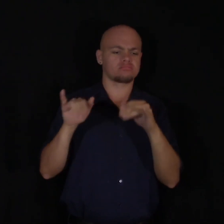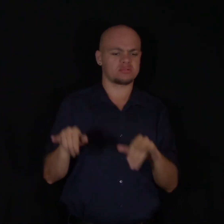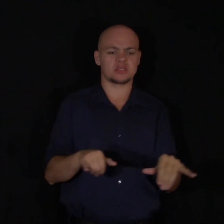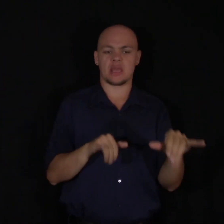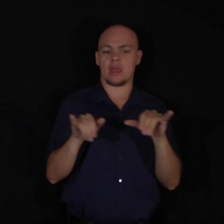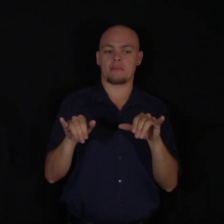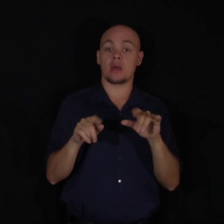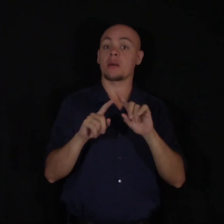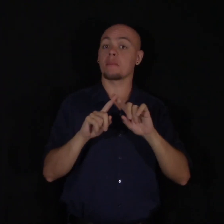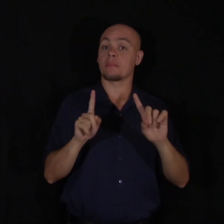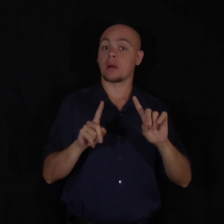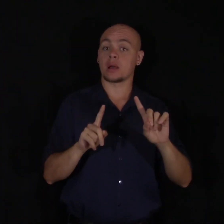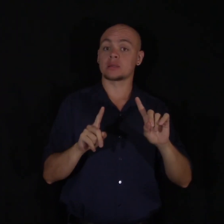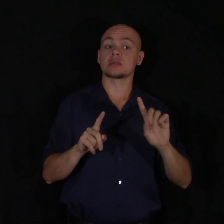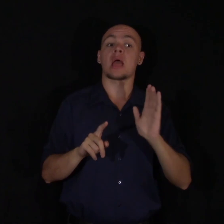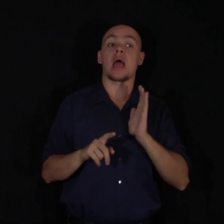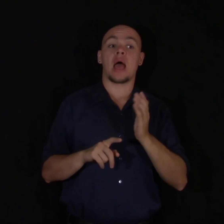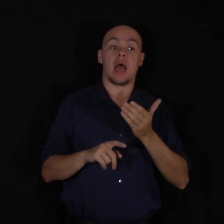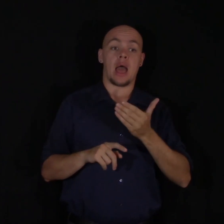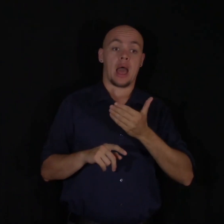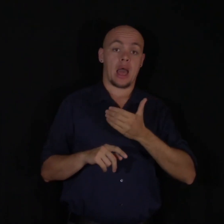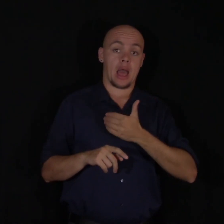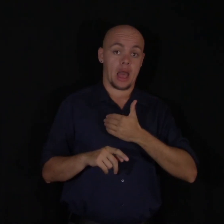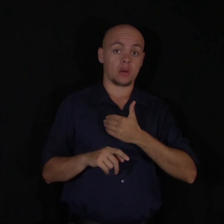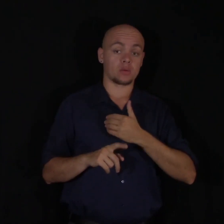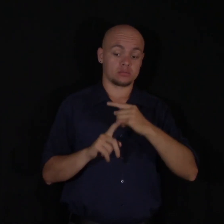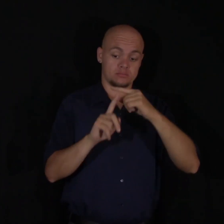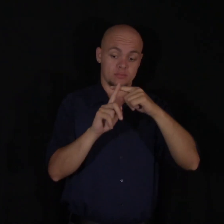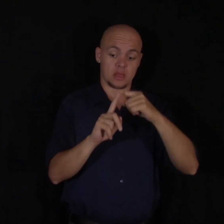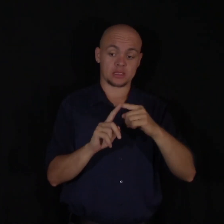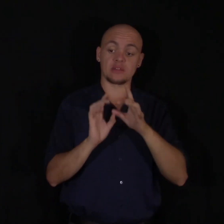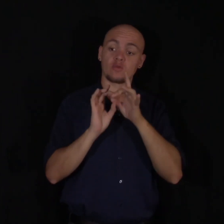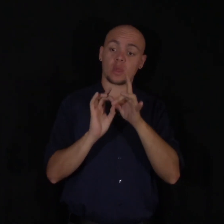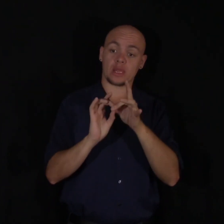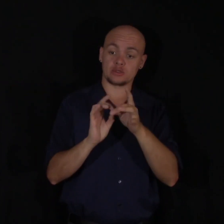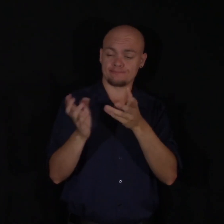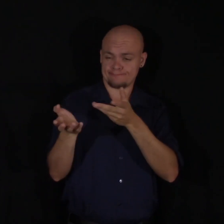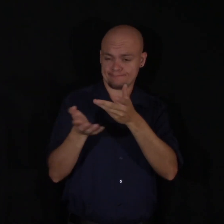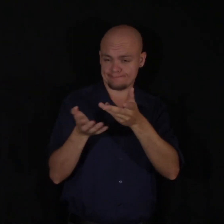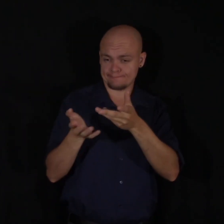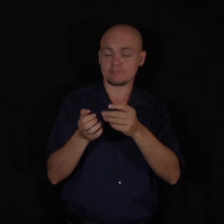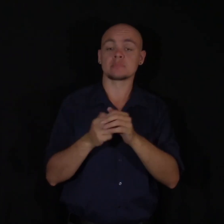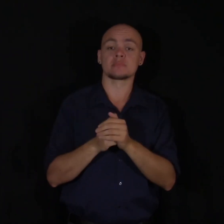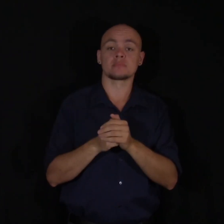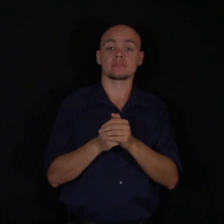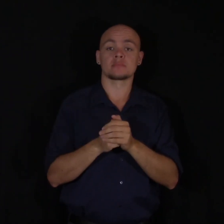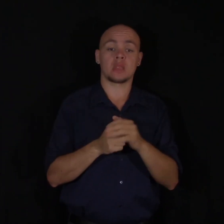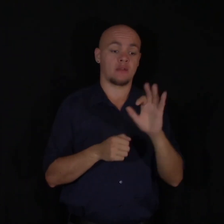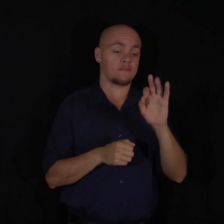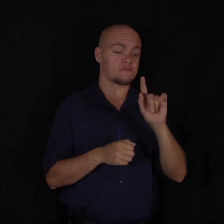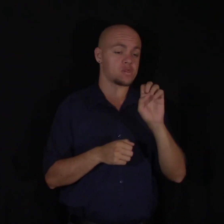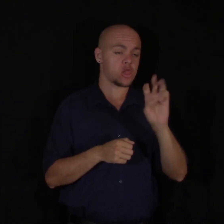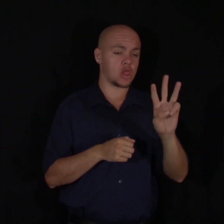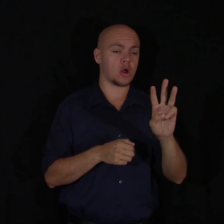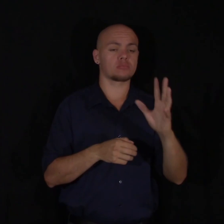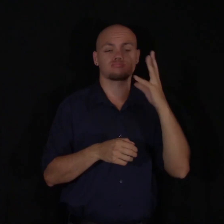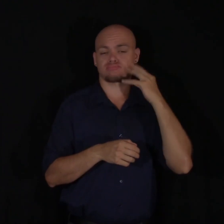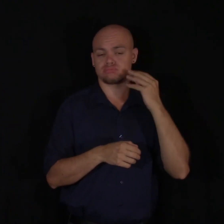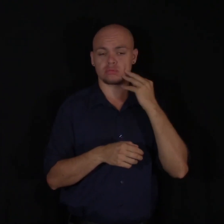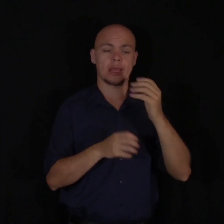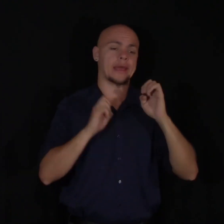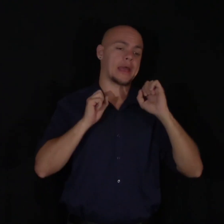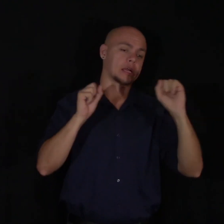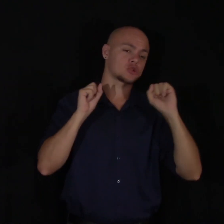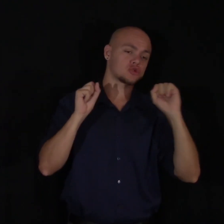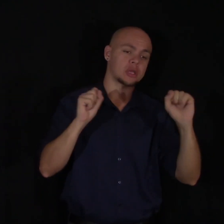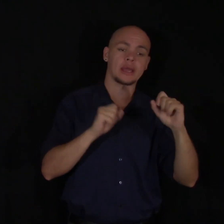if we're able to go and talk to those people we have positive relationships with, and we're able to enter these states of flow, maybe by exercising, and this